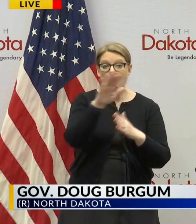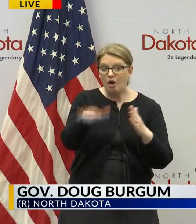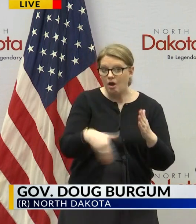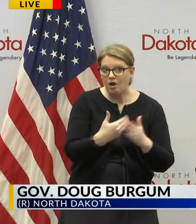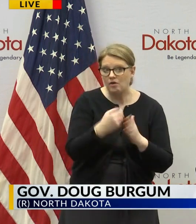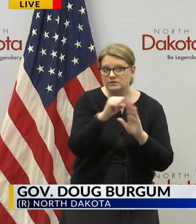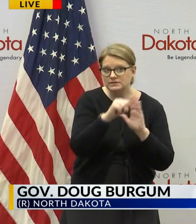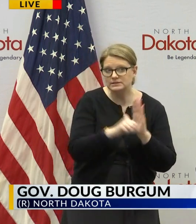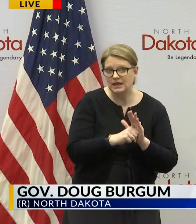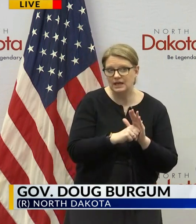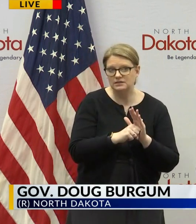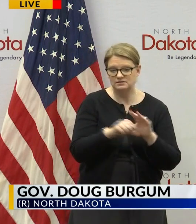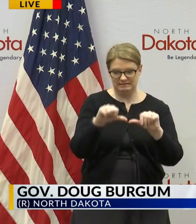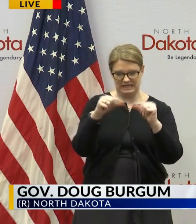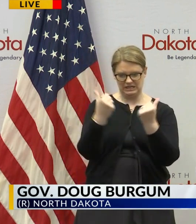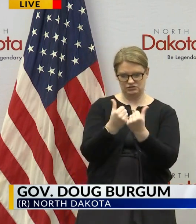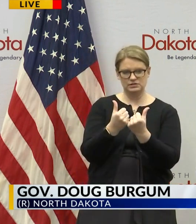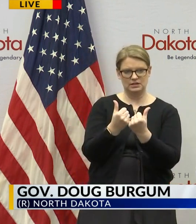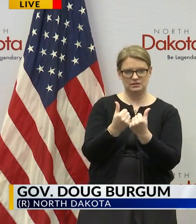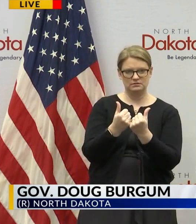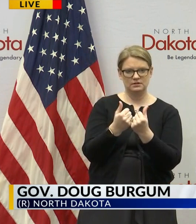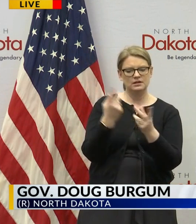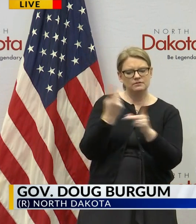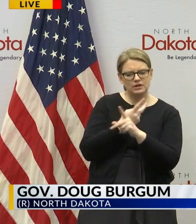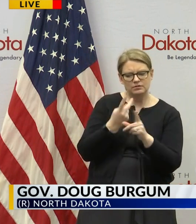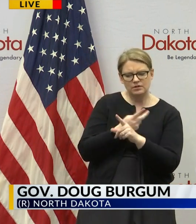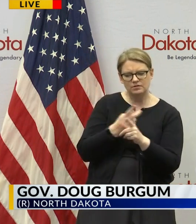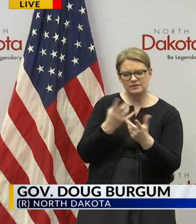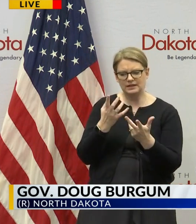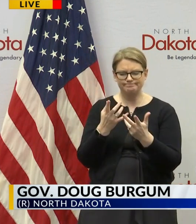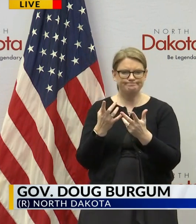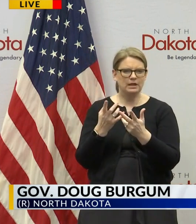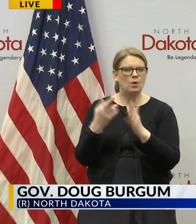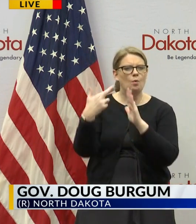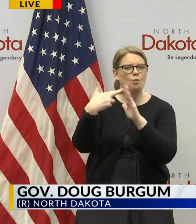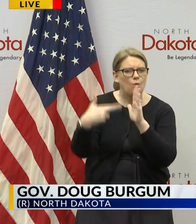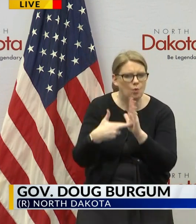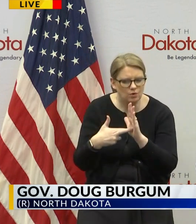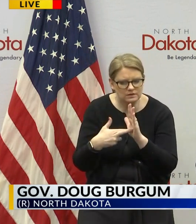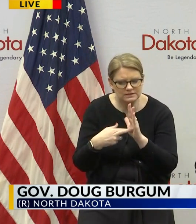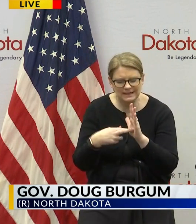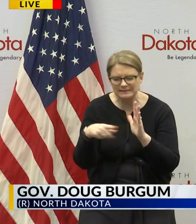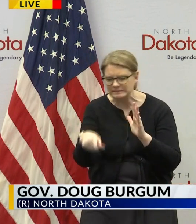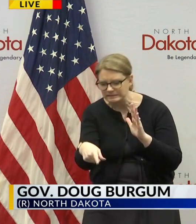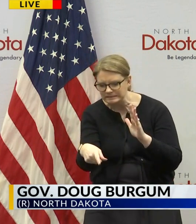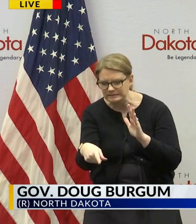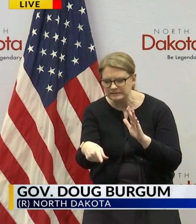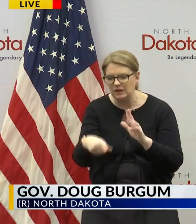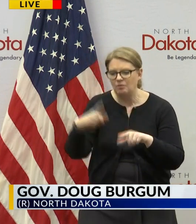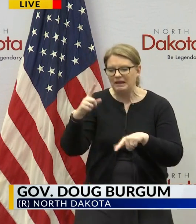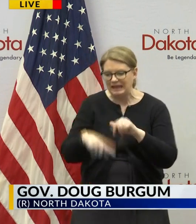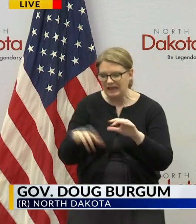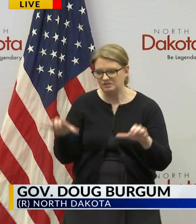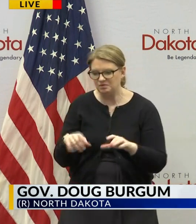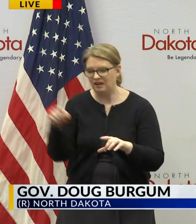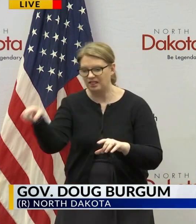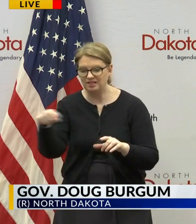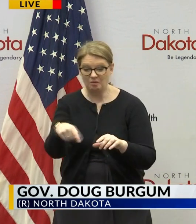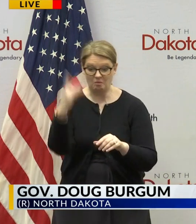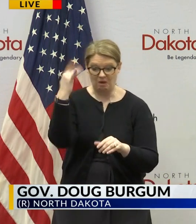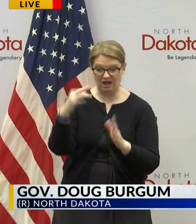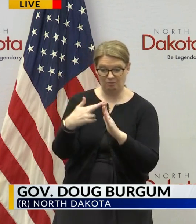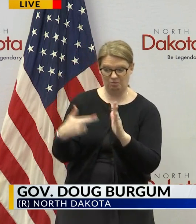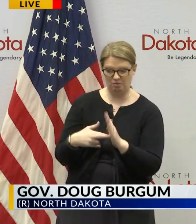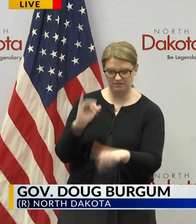agencies to identify provisions of law or administrative rules that in any way prevents hinders or delays that agency's ability